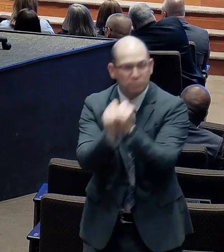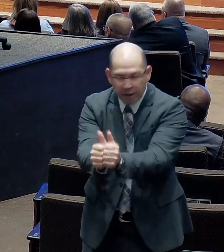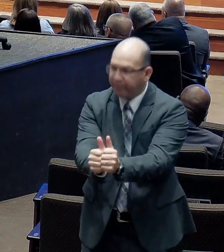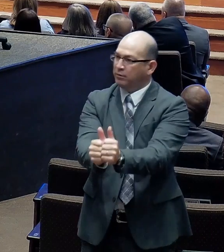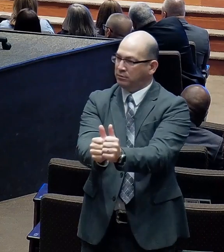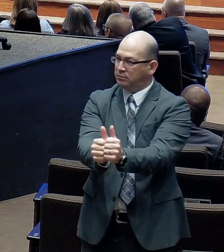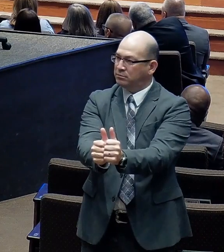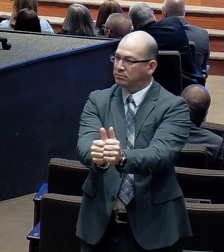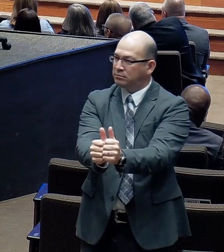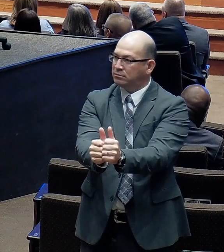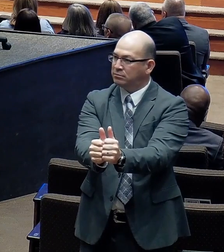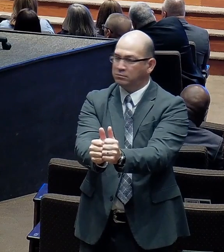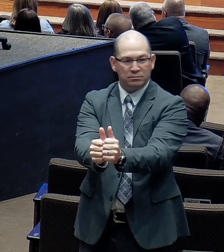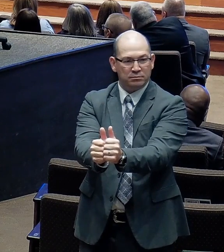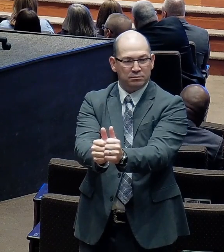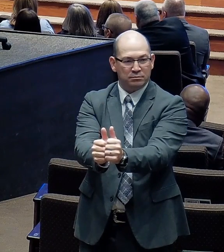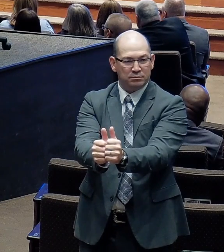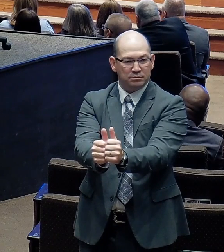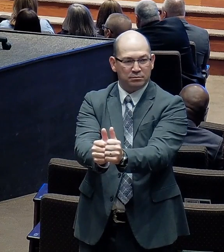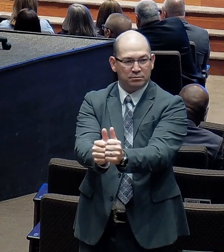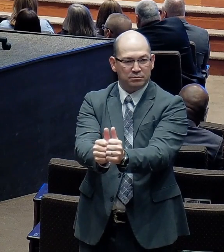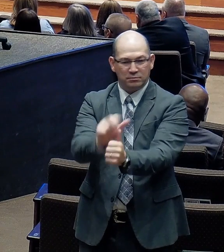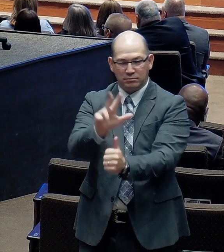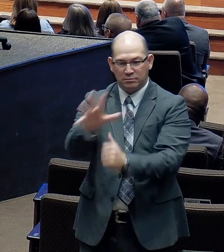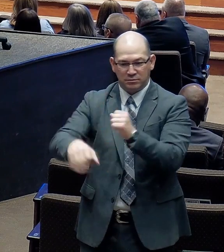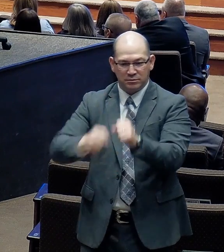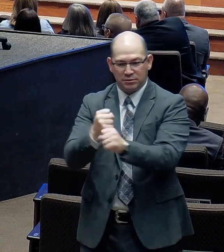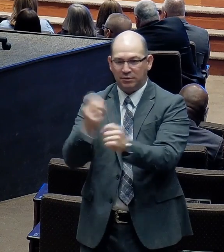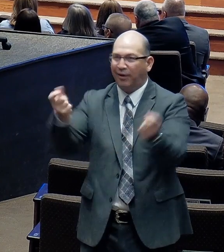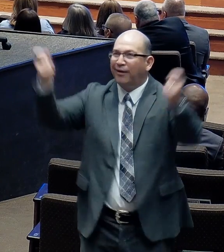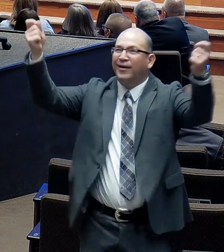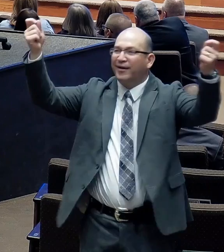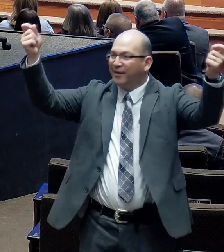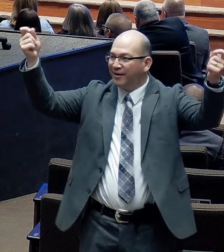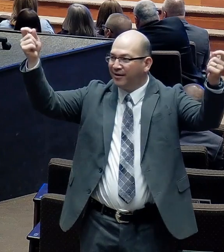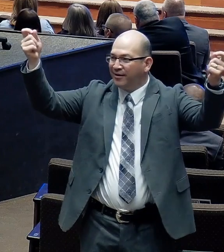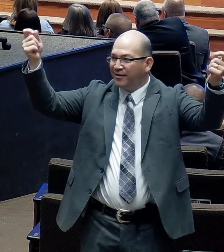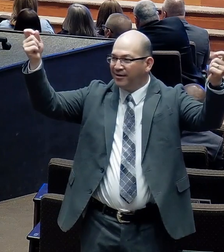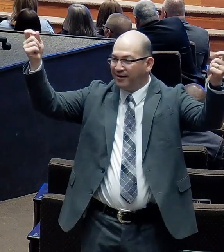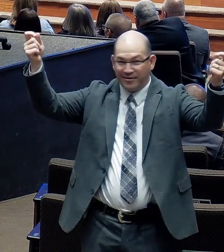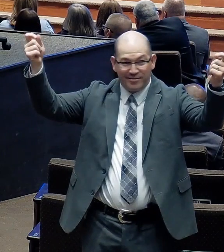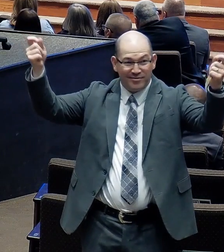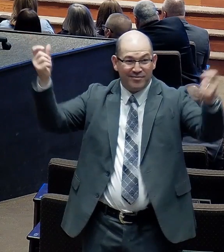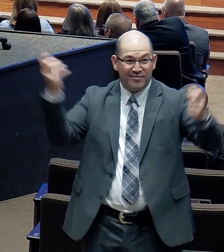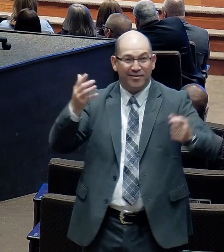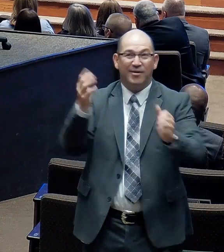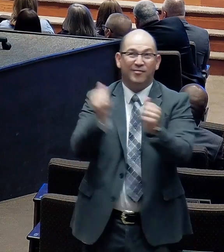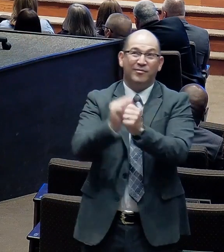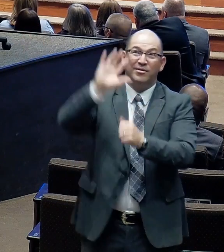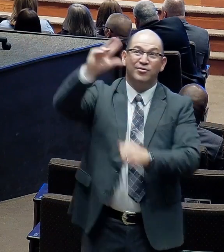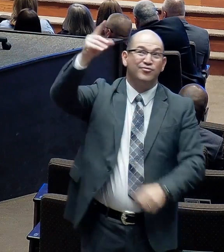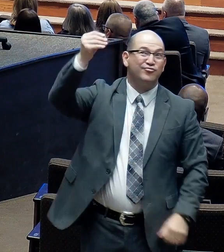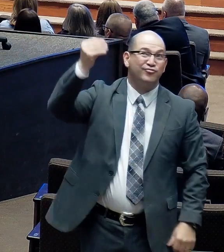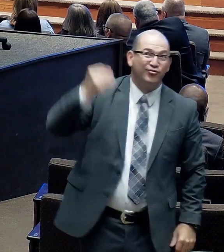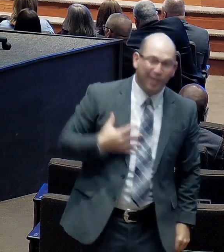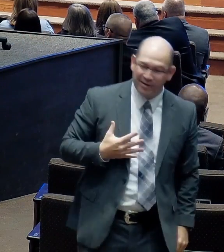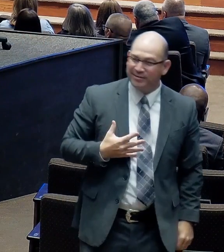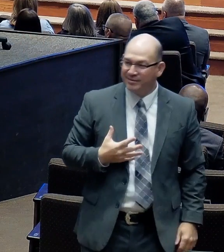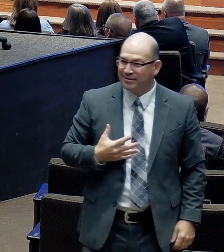35th anniversary. That's determined by the grace of God. I'm going to be all that I can be.